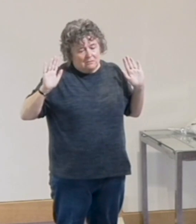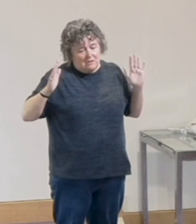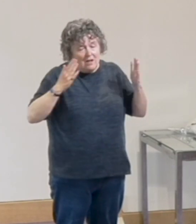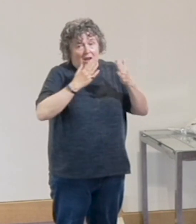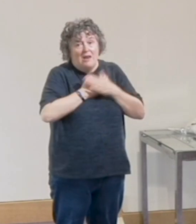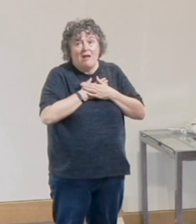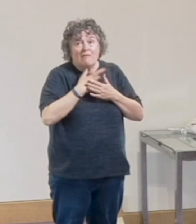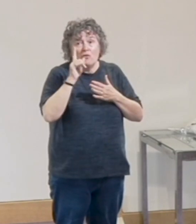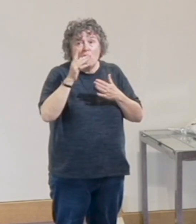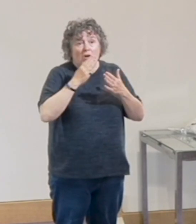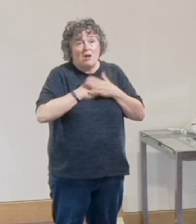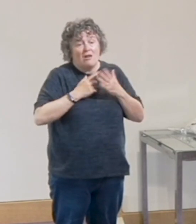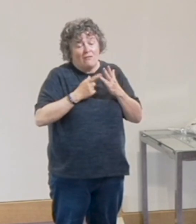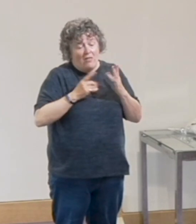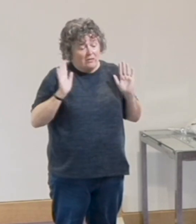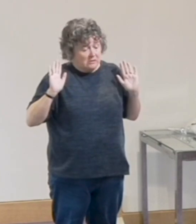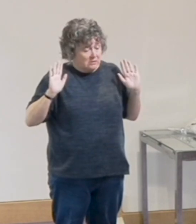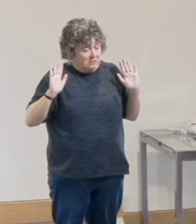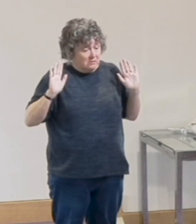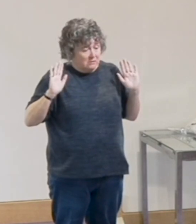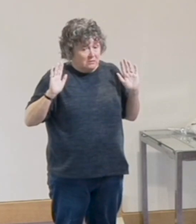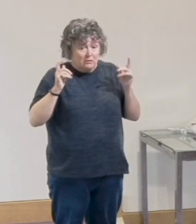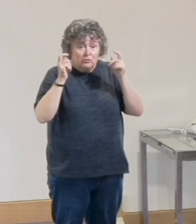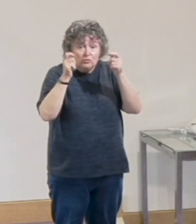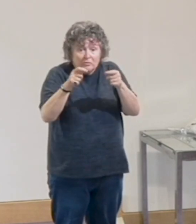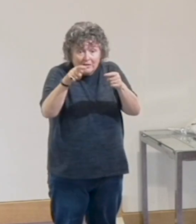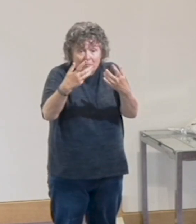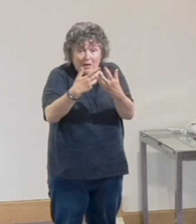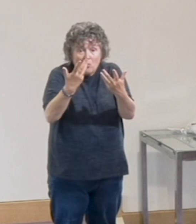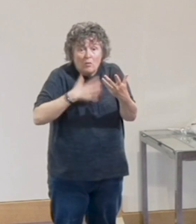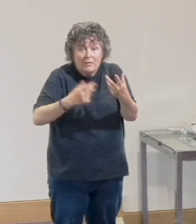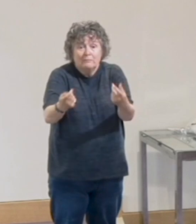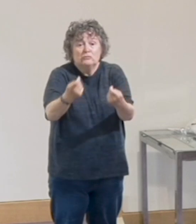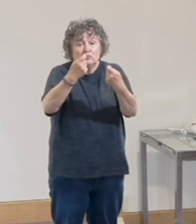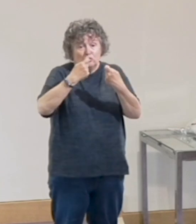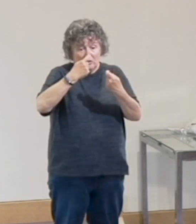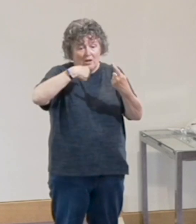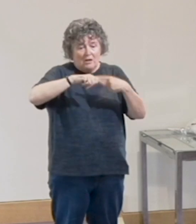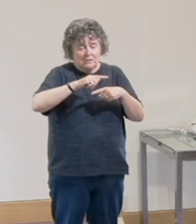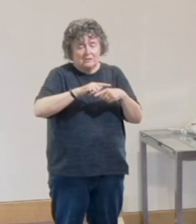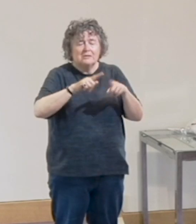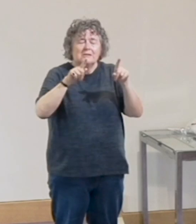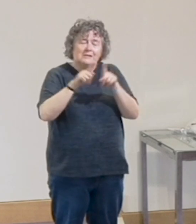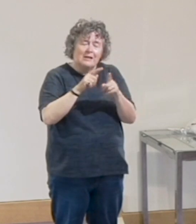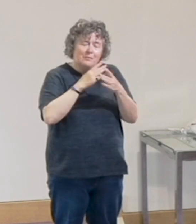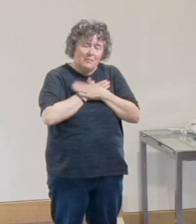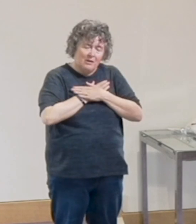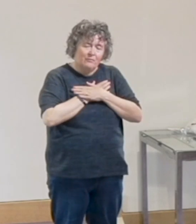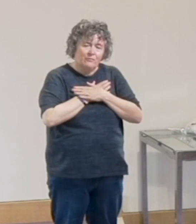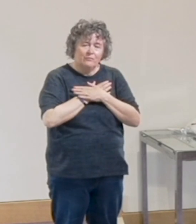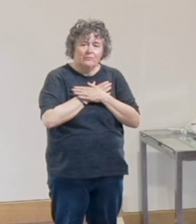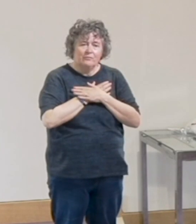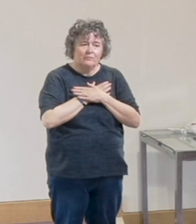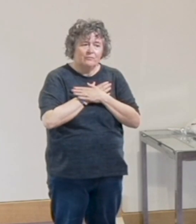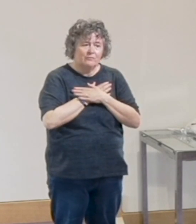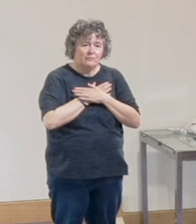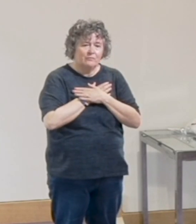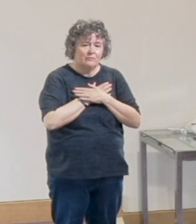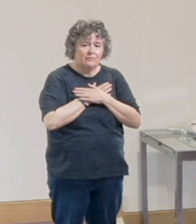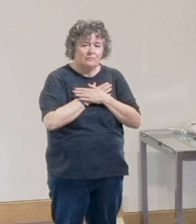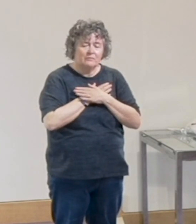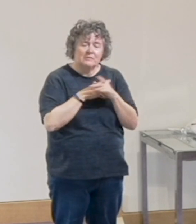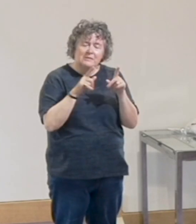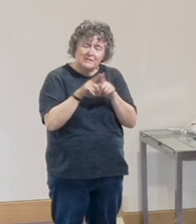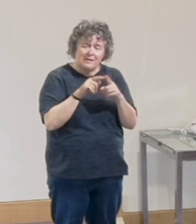just do unto others what you would have do unto you. It is that same love, it is the way it sums it all up